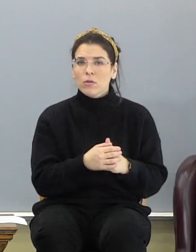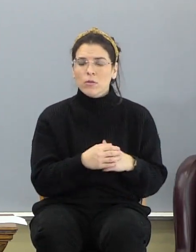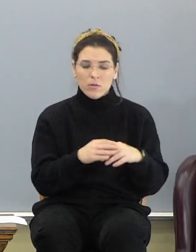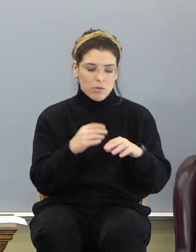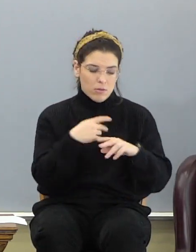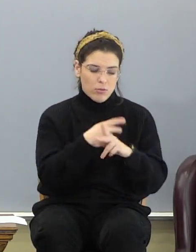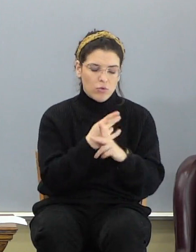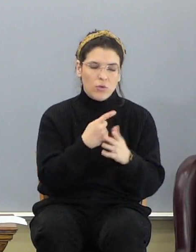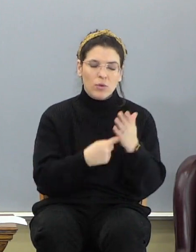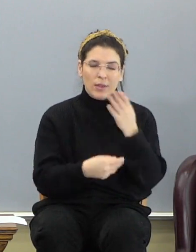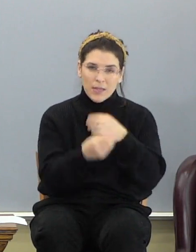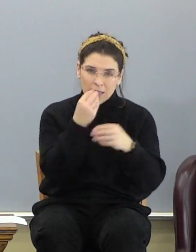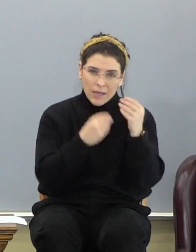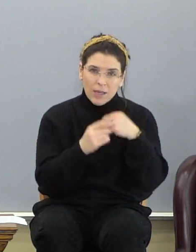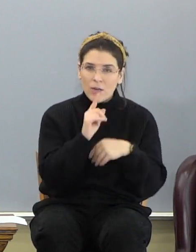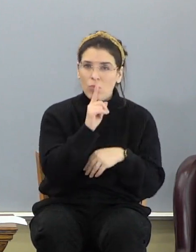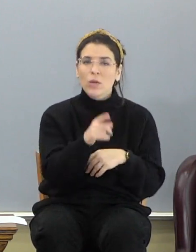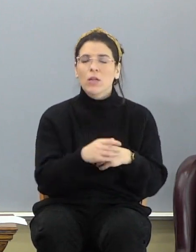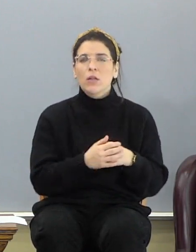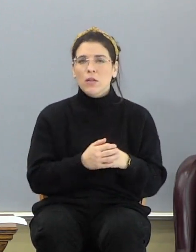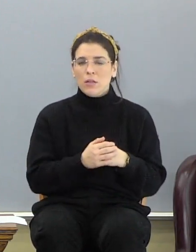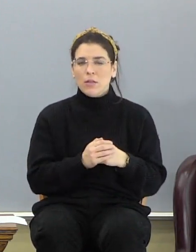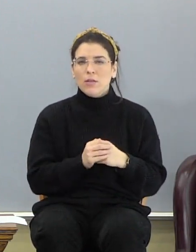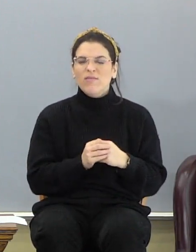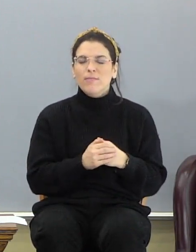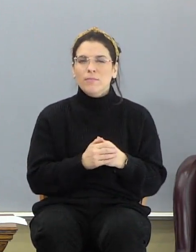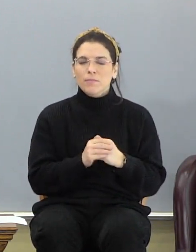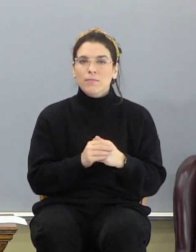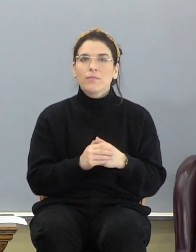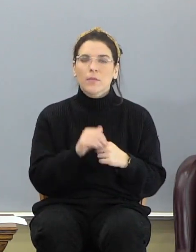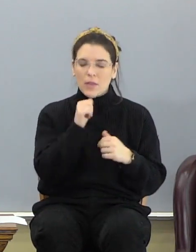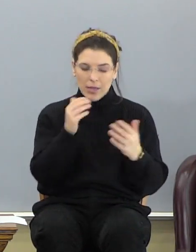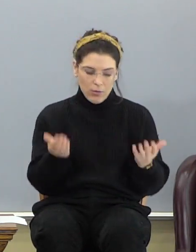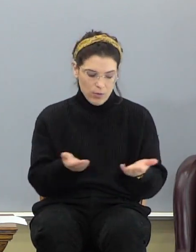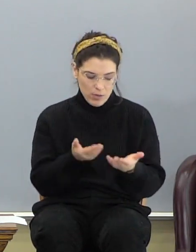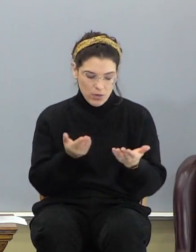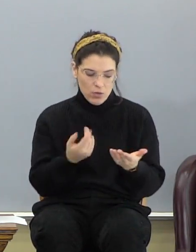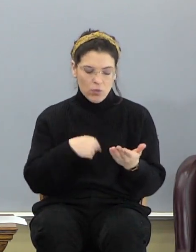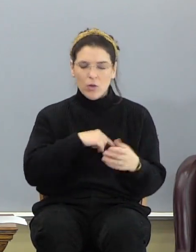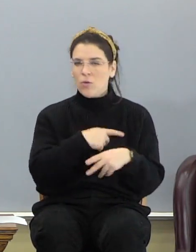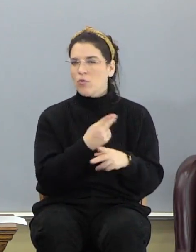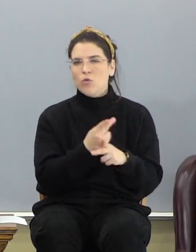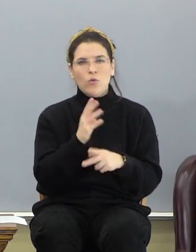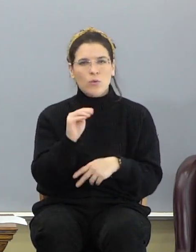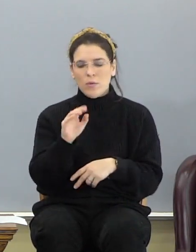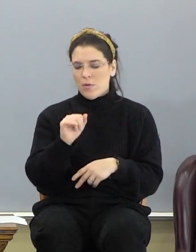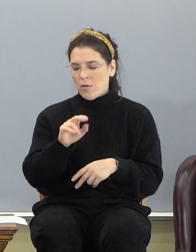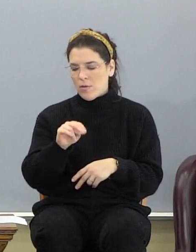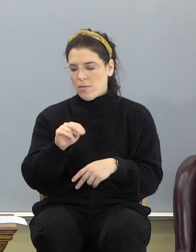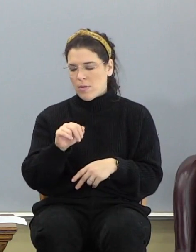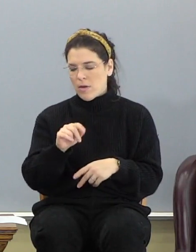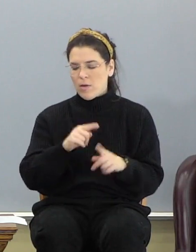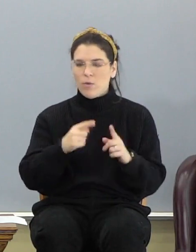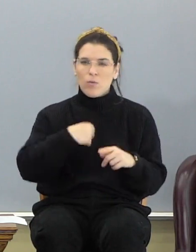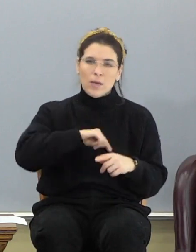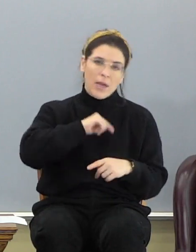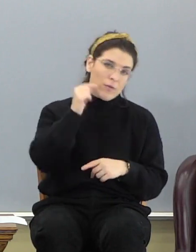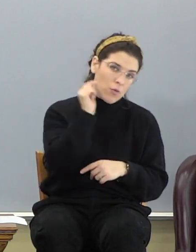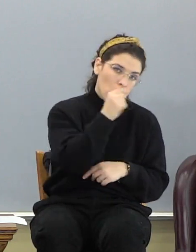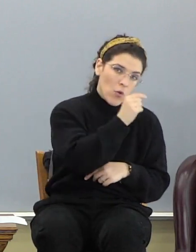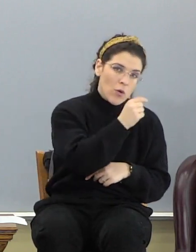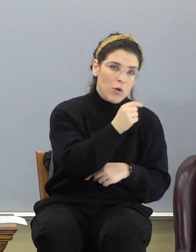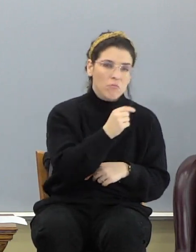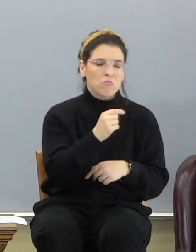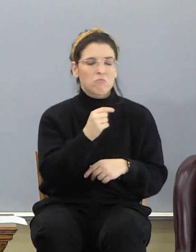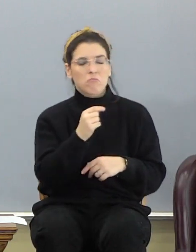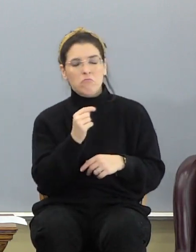Producing what they eat is real. Now, down here, we don't produce manna. But we've got corn. It's a grain plant